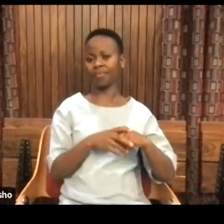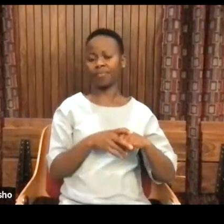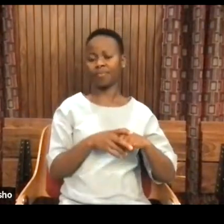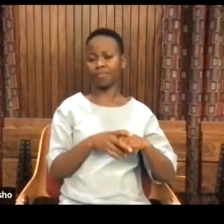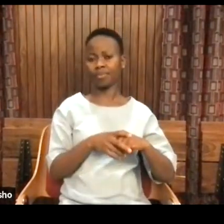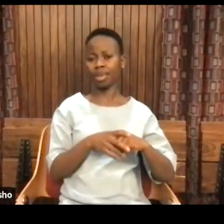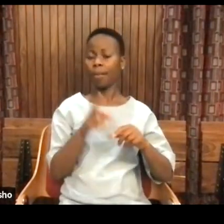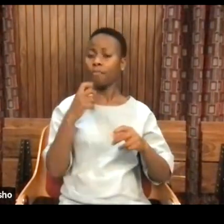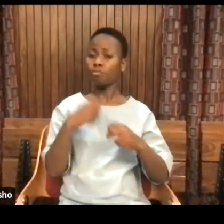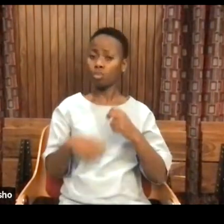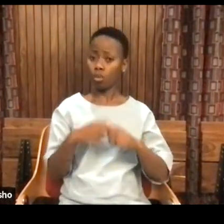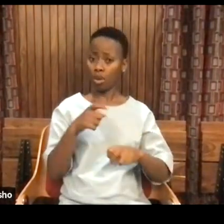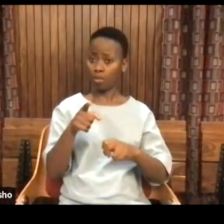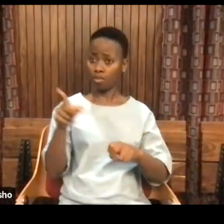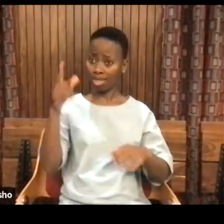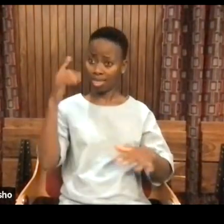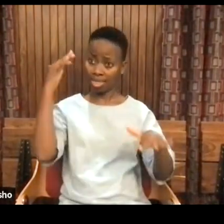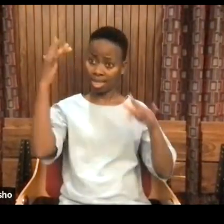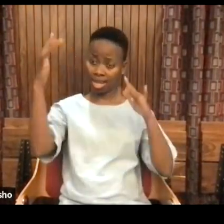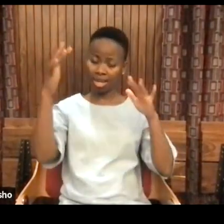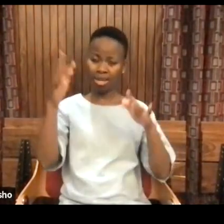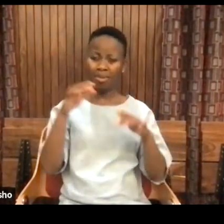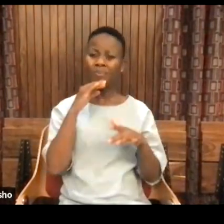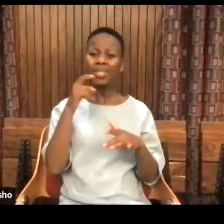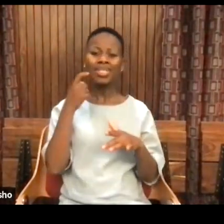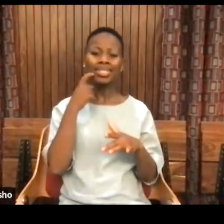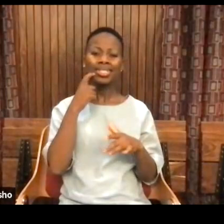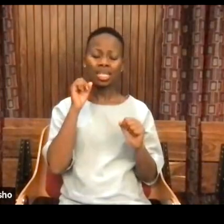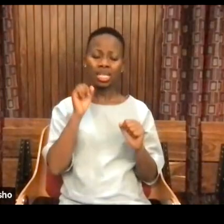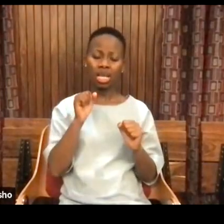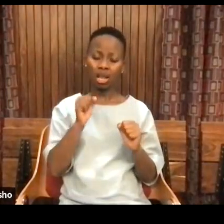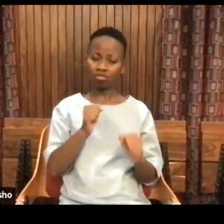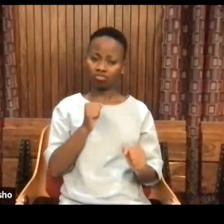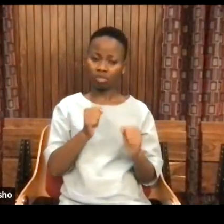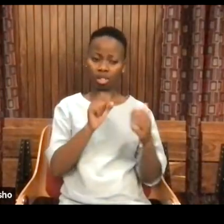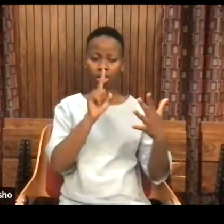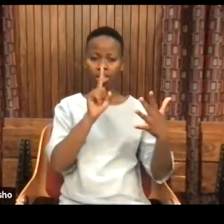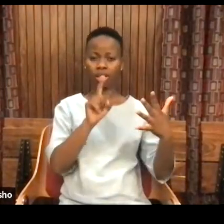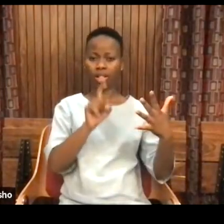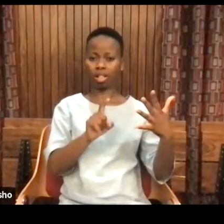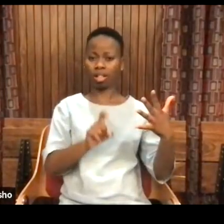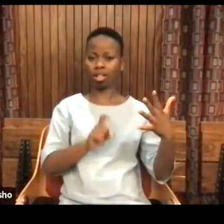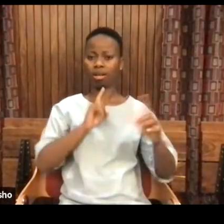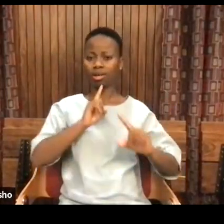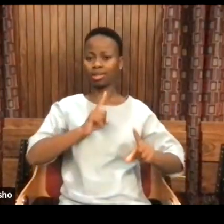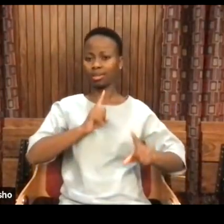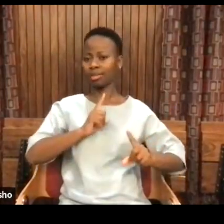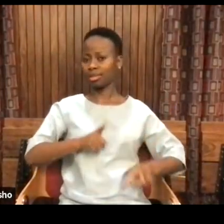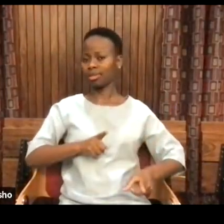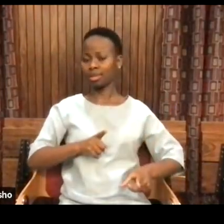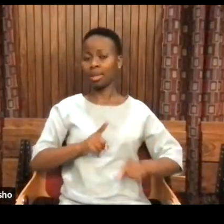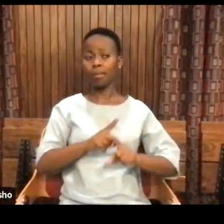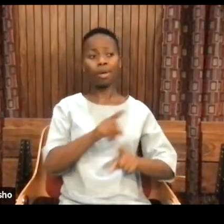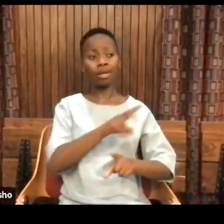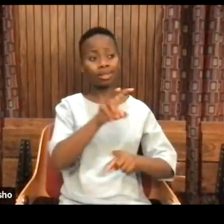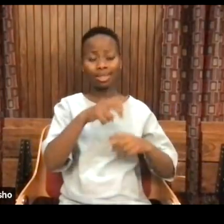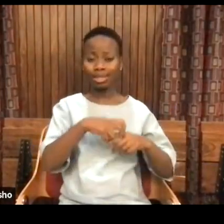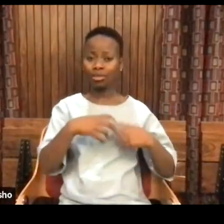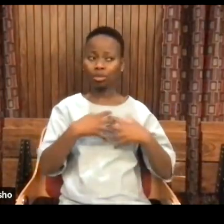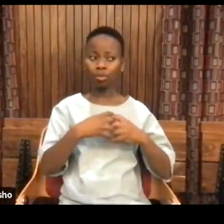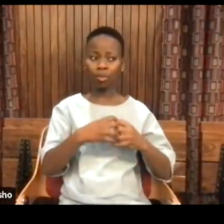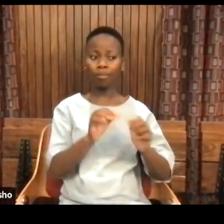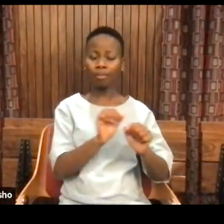with a lot of these questions, we have to develop different kinds of resources. Now,